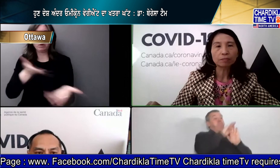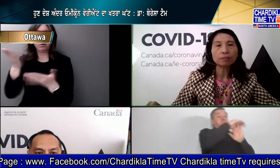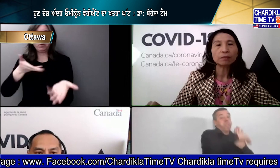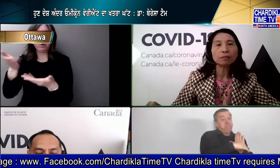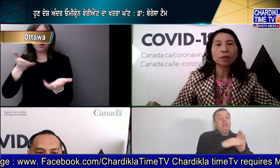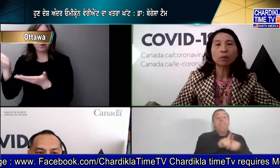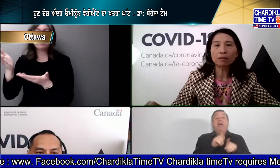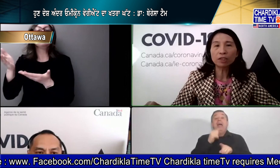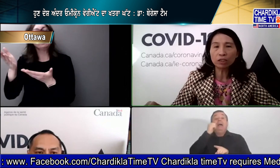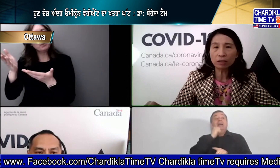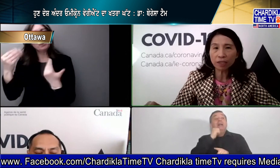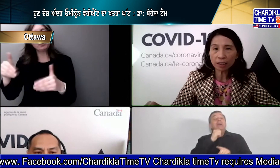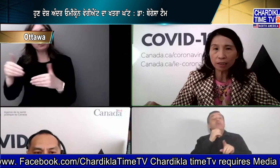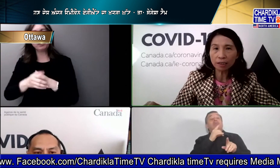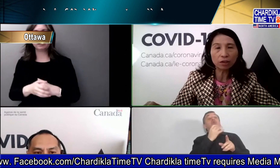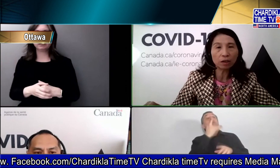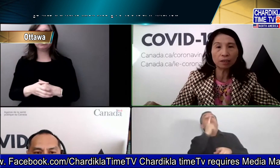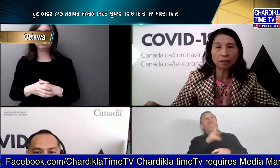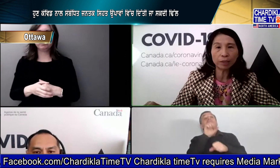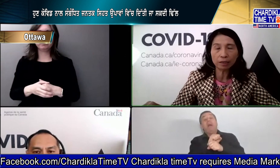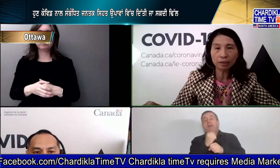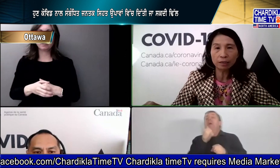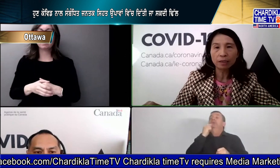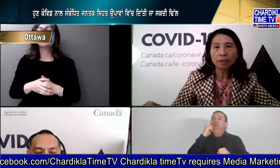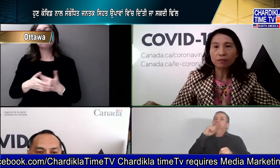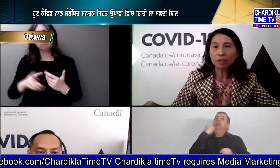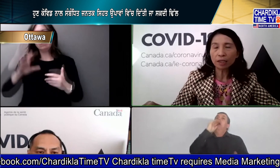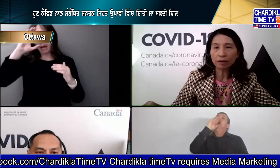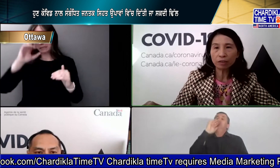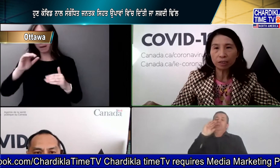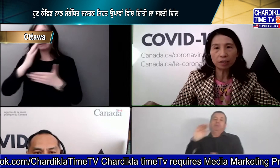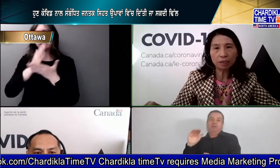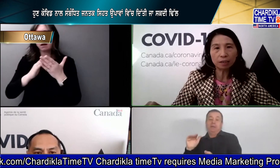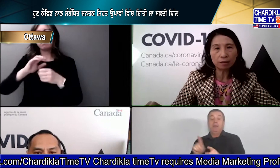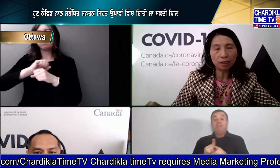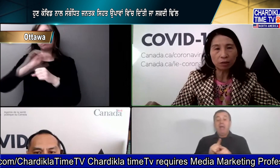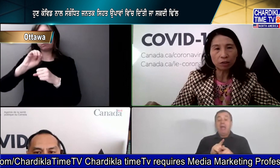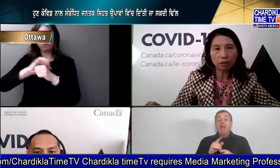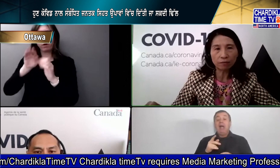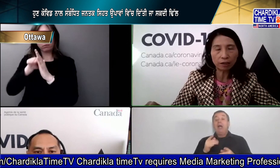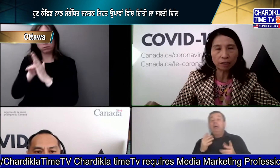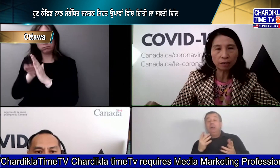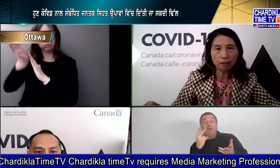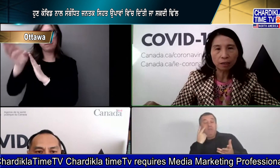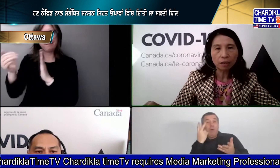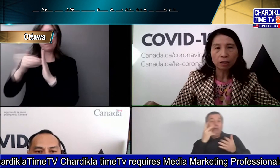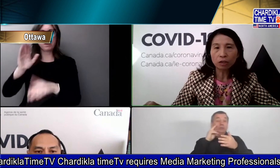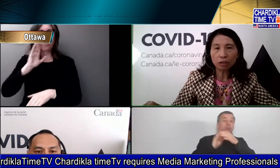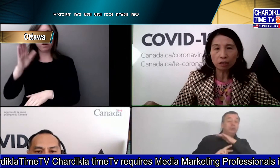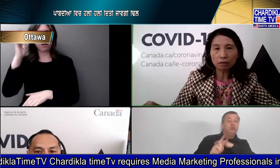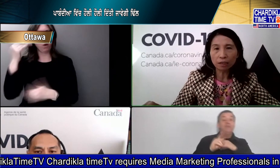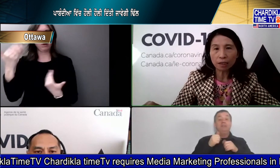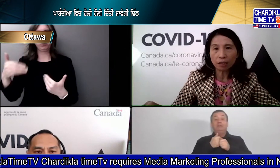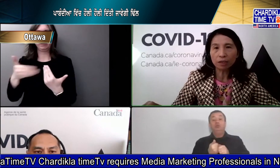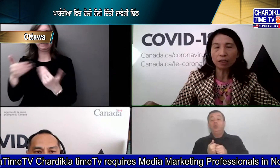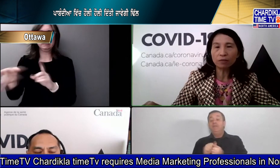while resurgence of cases is not unexpected given the characteristics of the omicron variant the